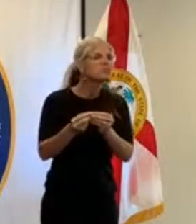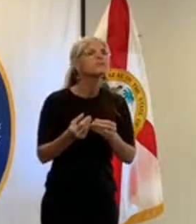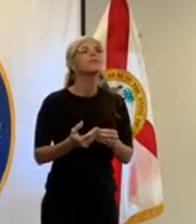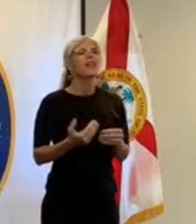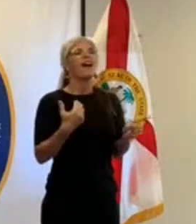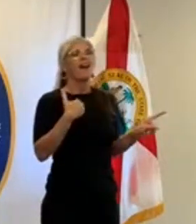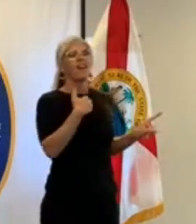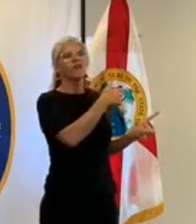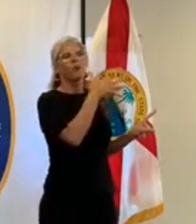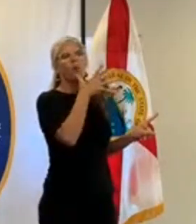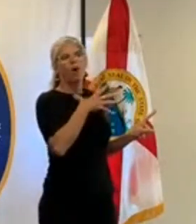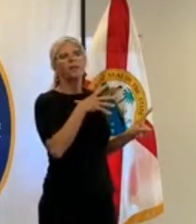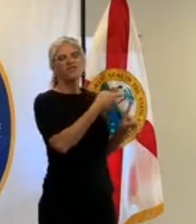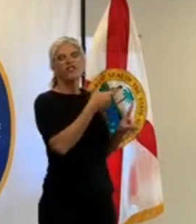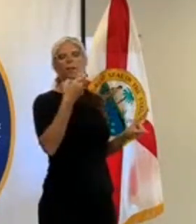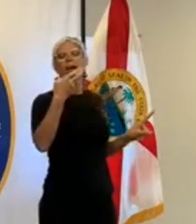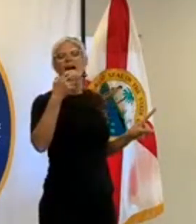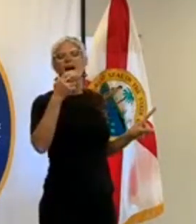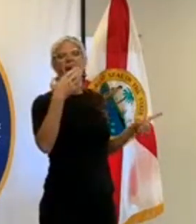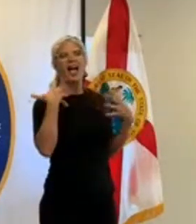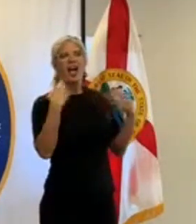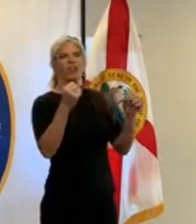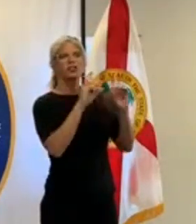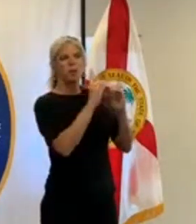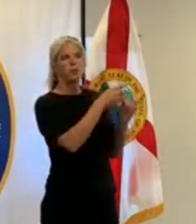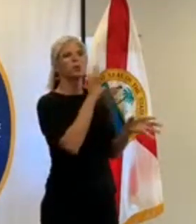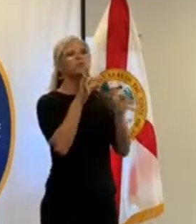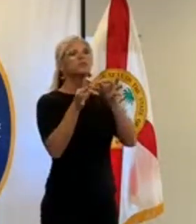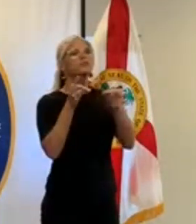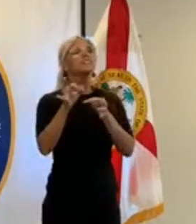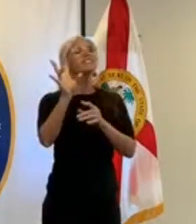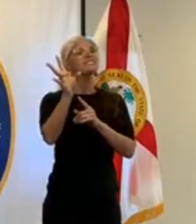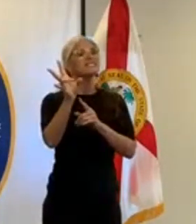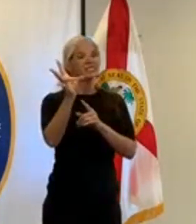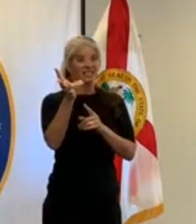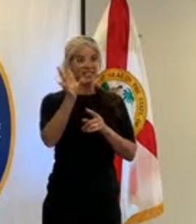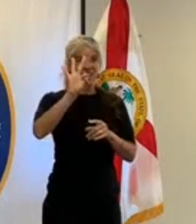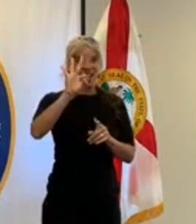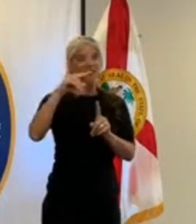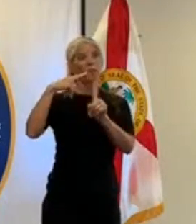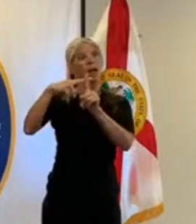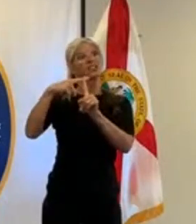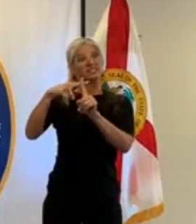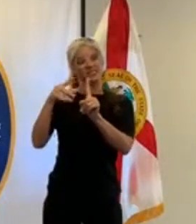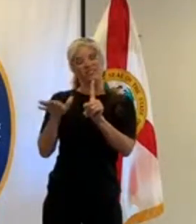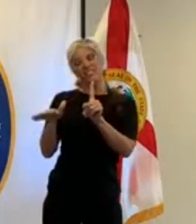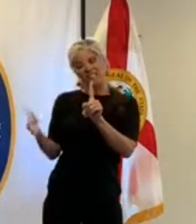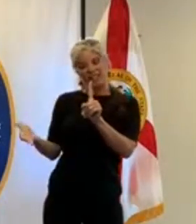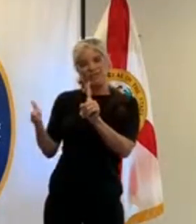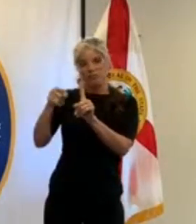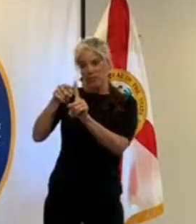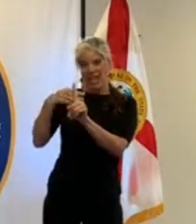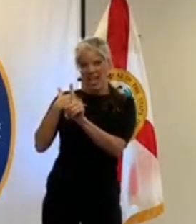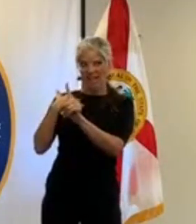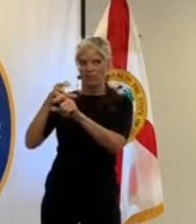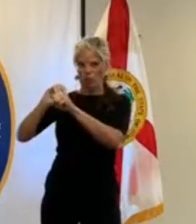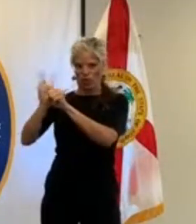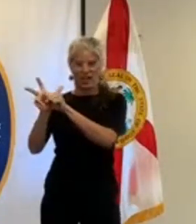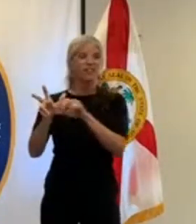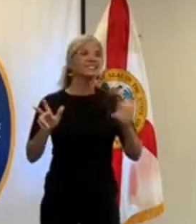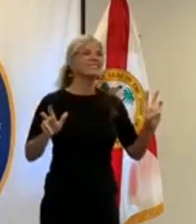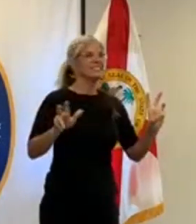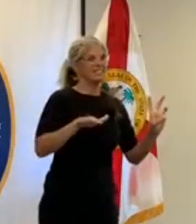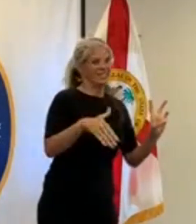79 positive cases and a total of six deaths so far to date as far as any of our updated numbers